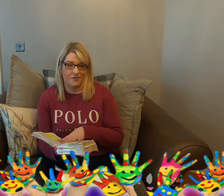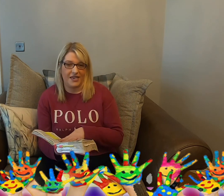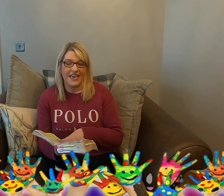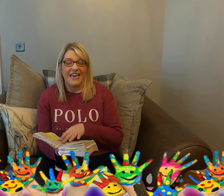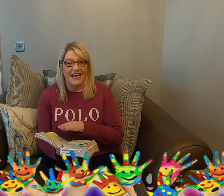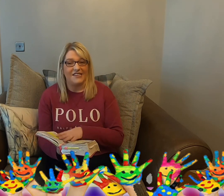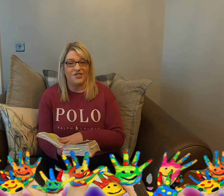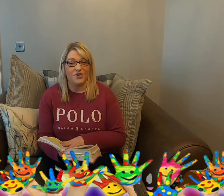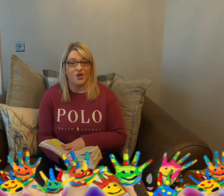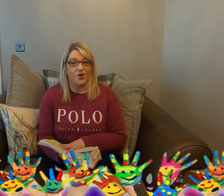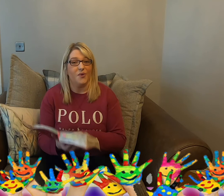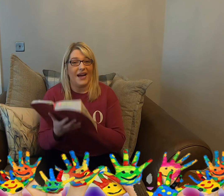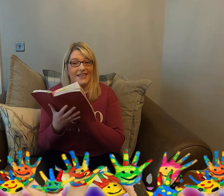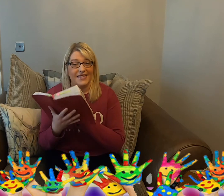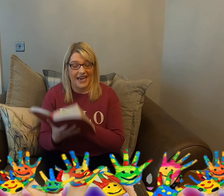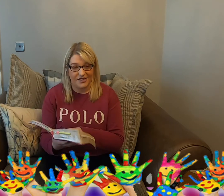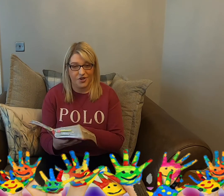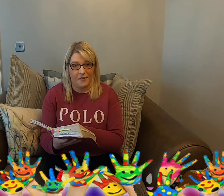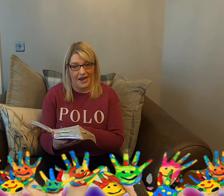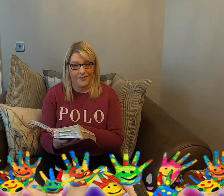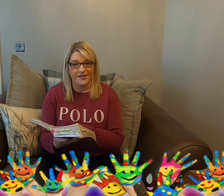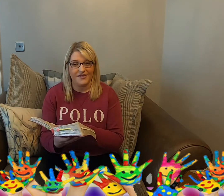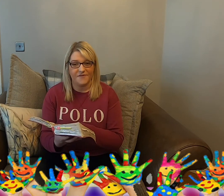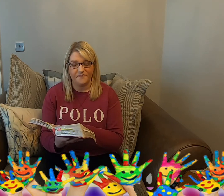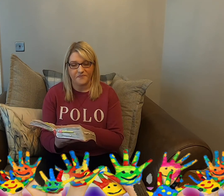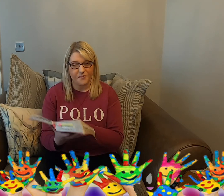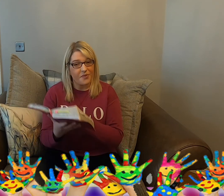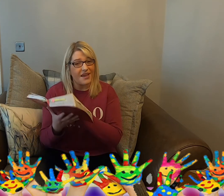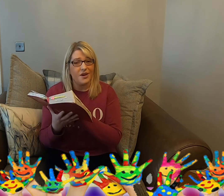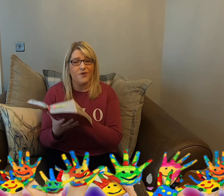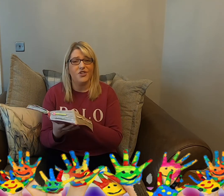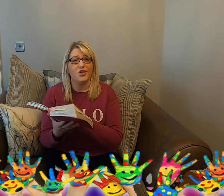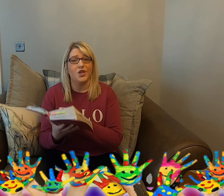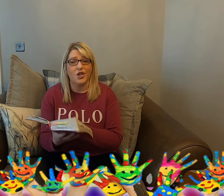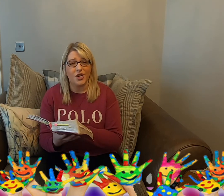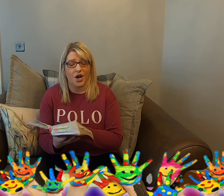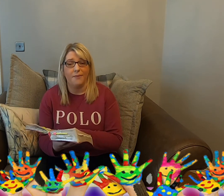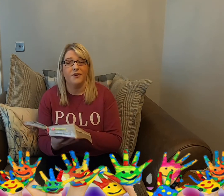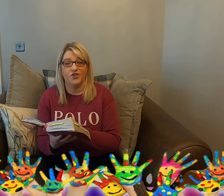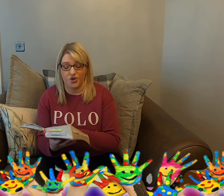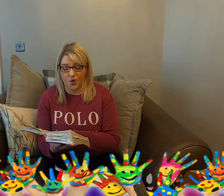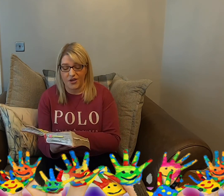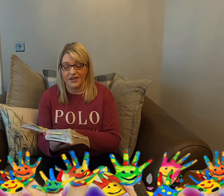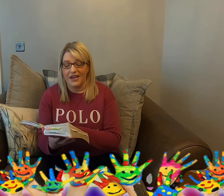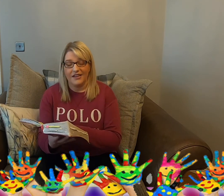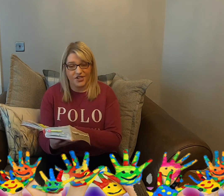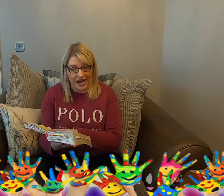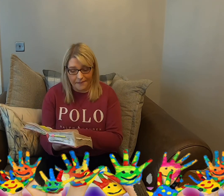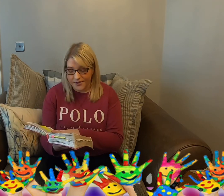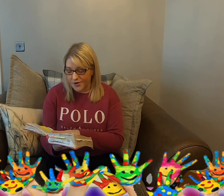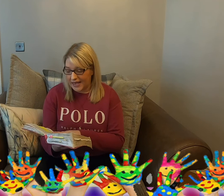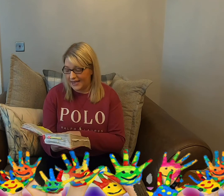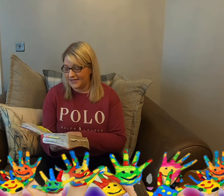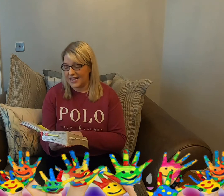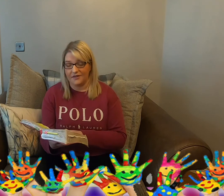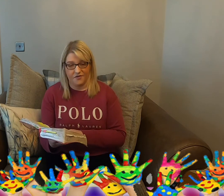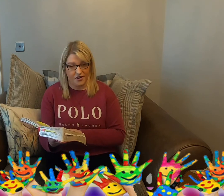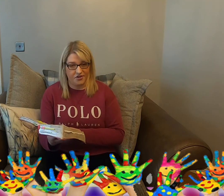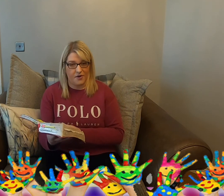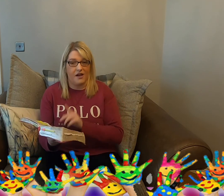week is to go and get your Bibles. I want you to look up John chapter 8 and verse 12.